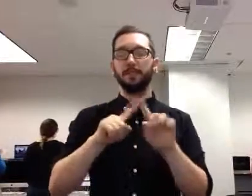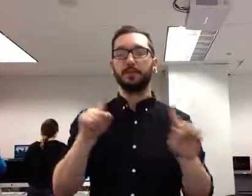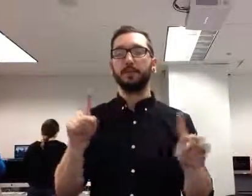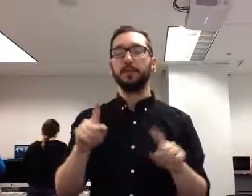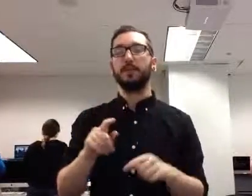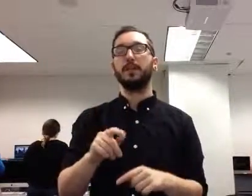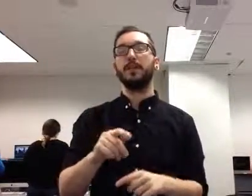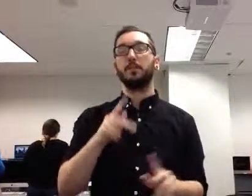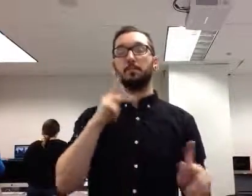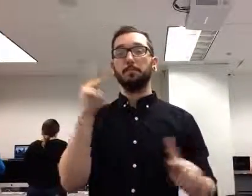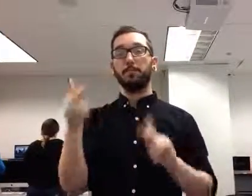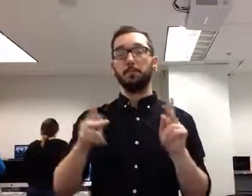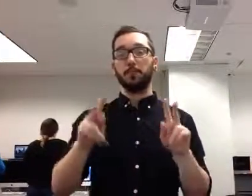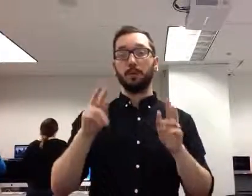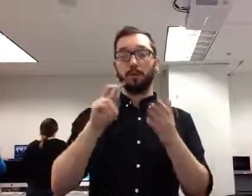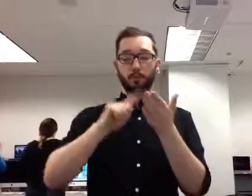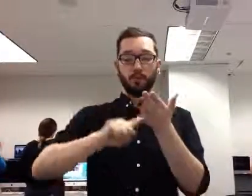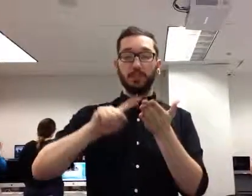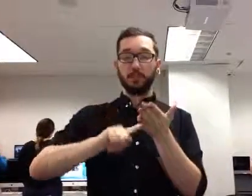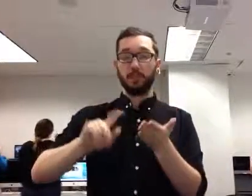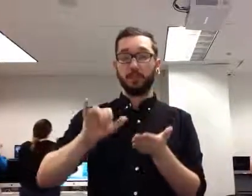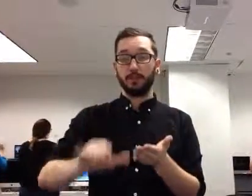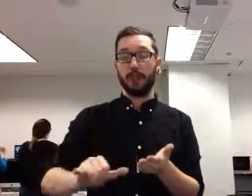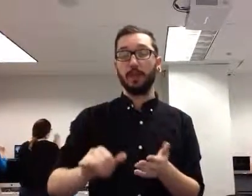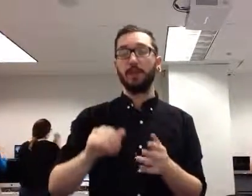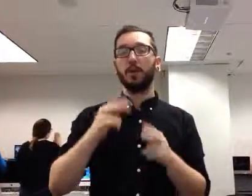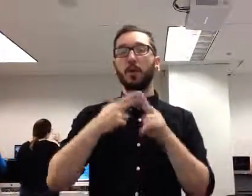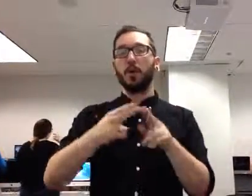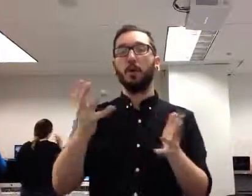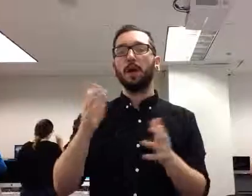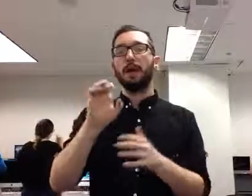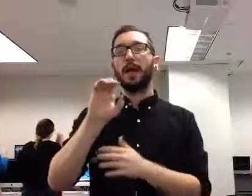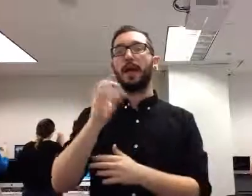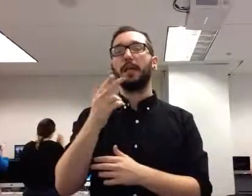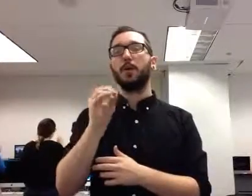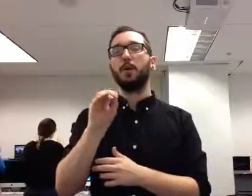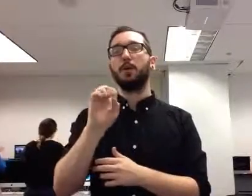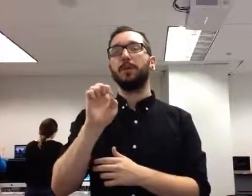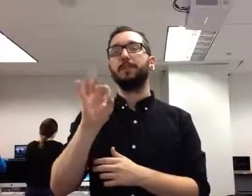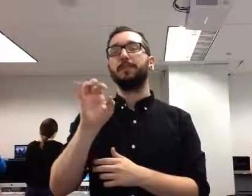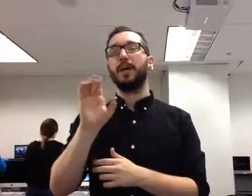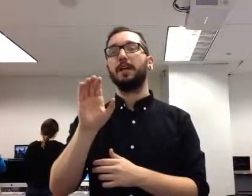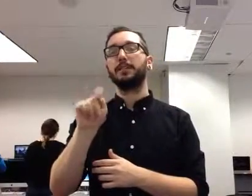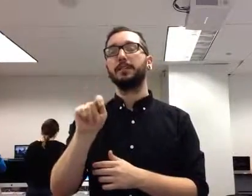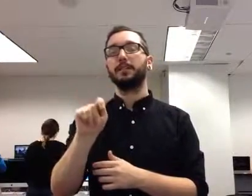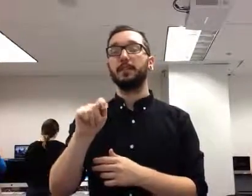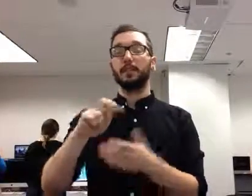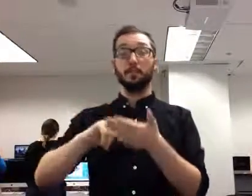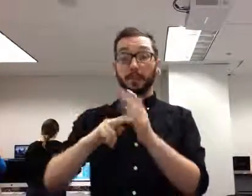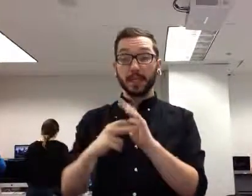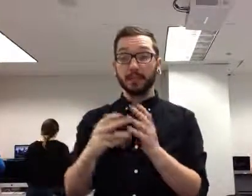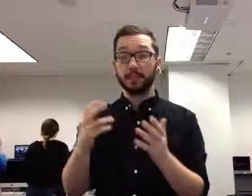that is an echo effect. All echo effect is, means if my father